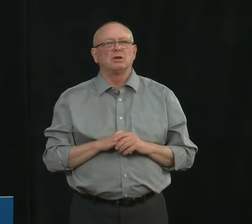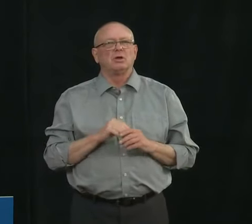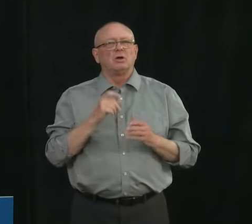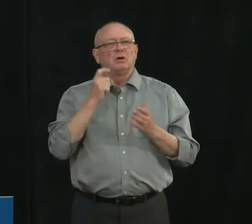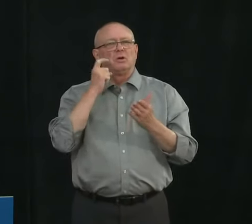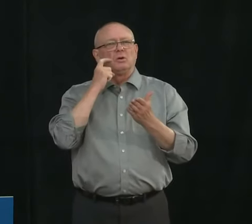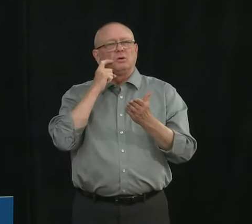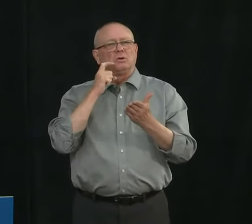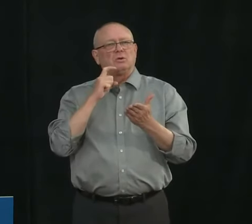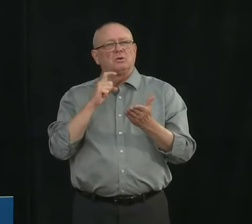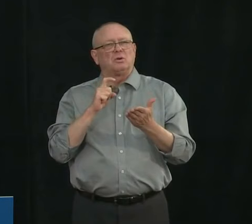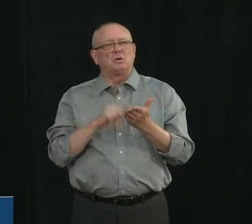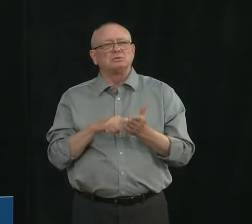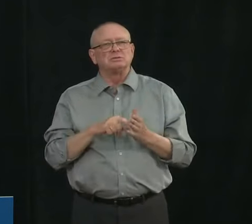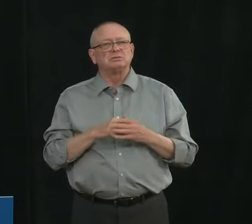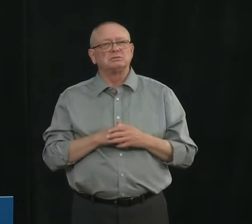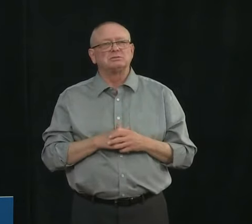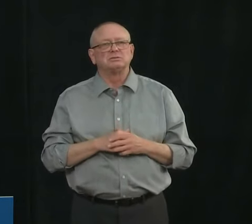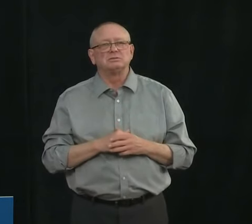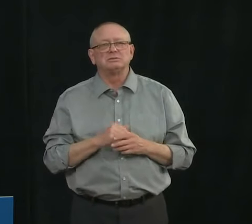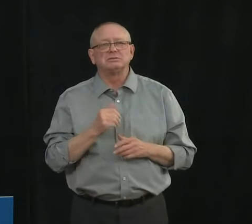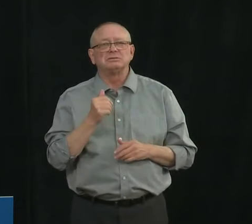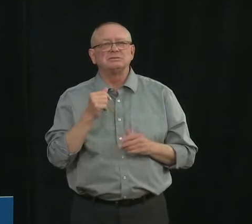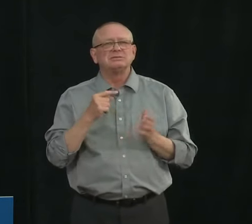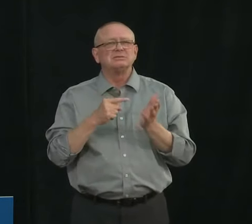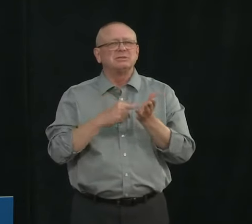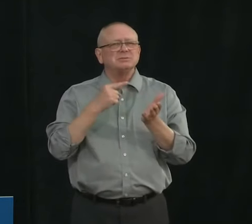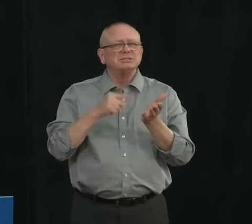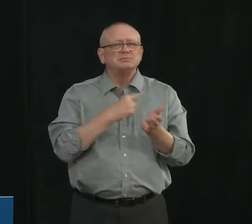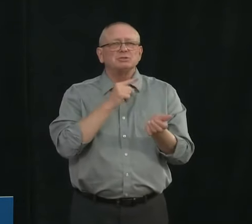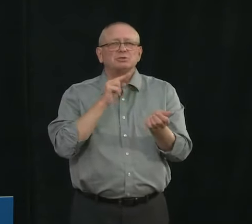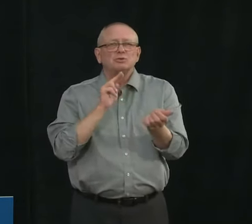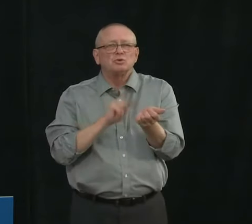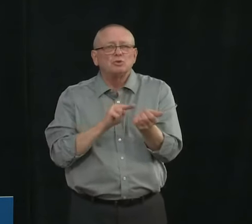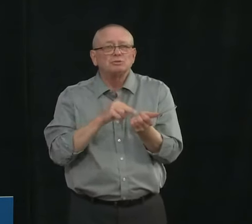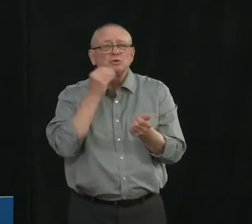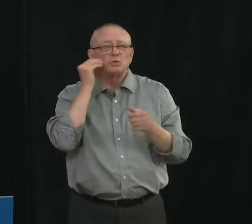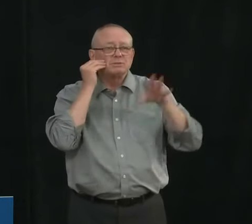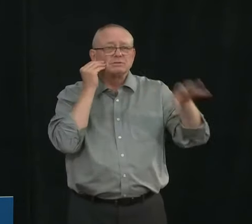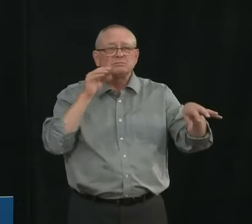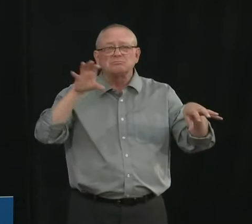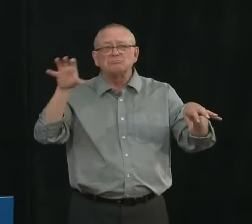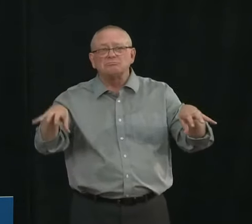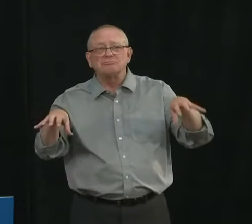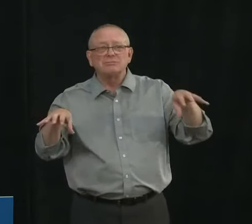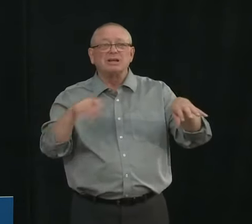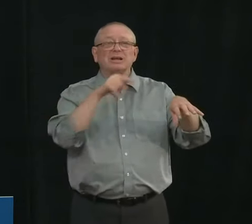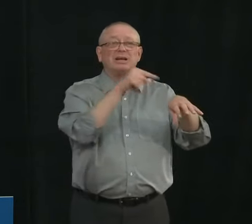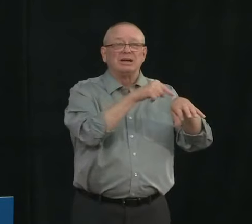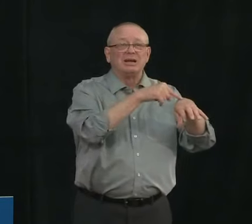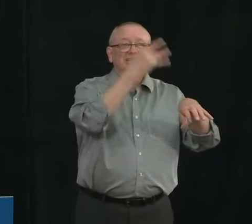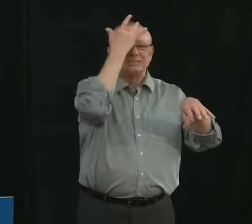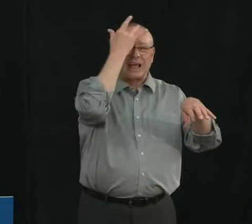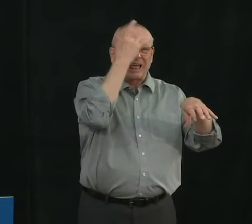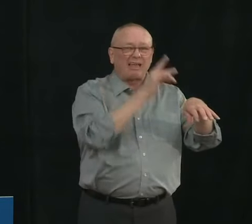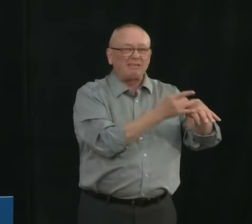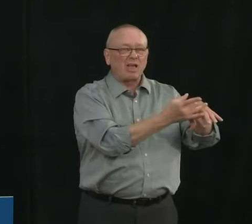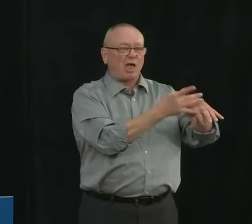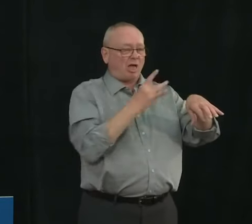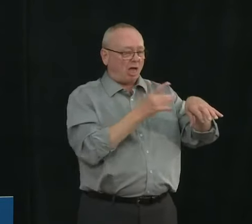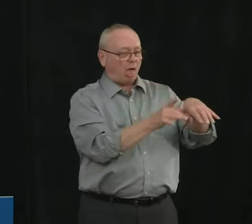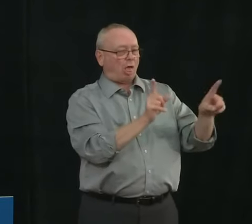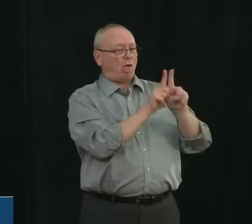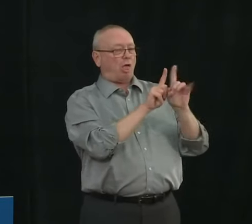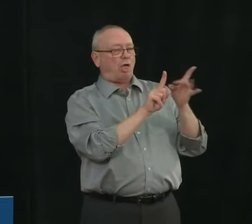-19 from one facility that had an outbreak into another facility where workers were moving back and forth. We haven't seen that same